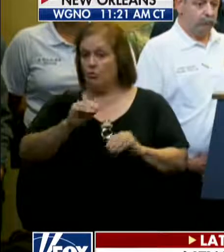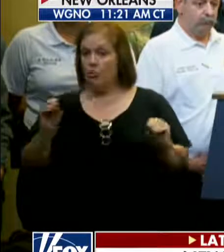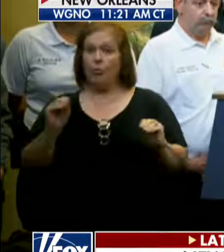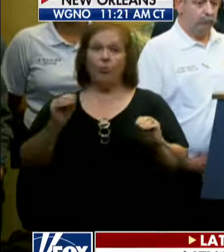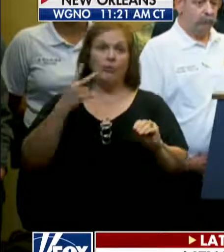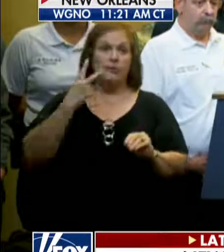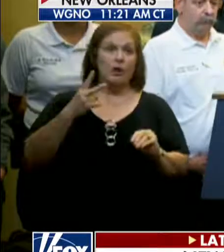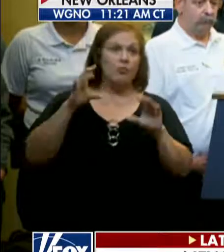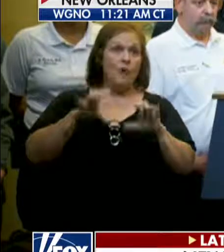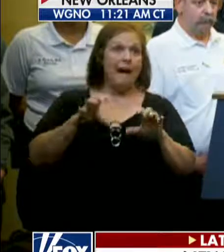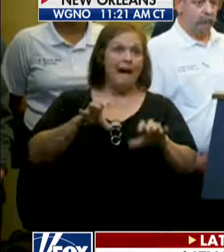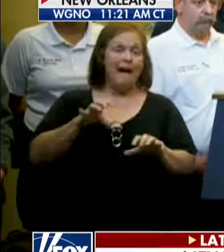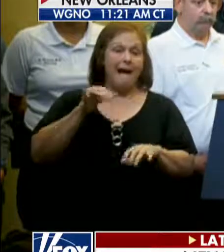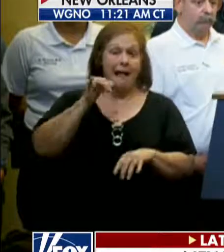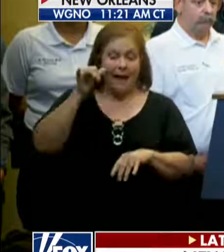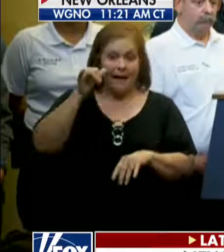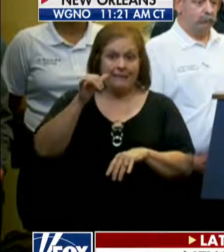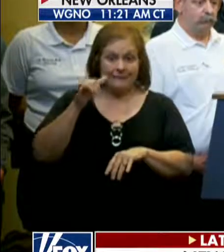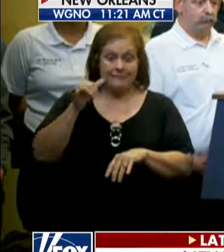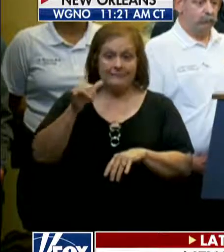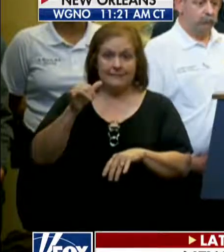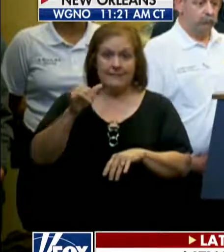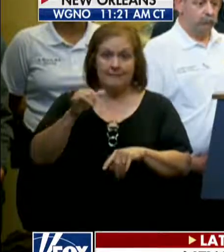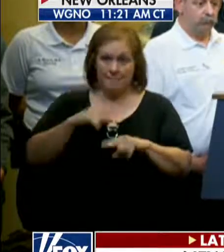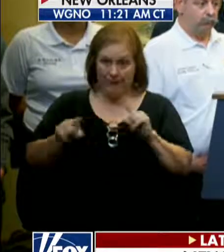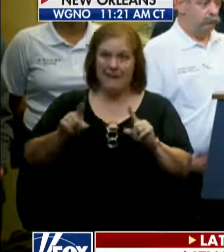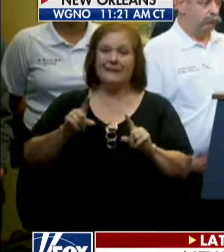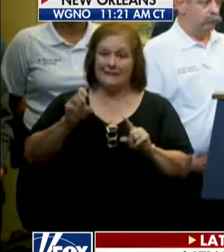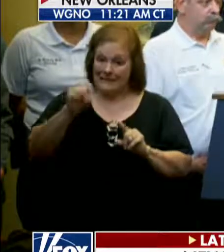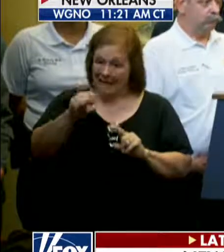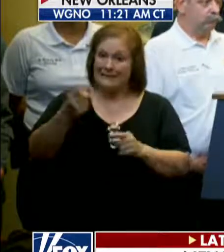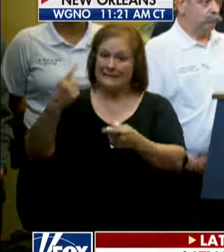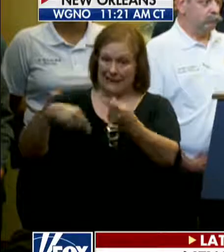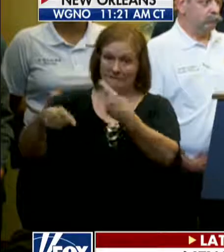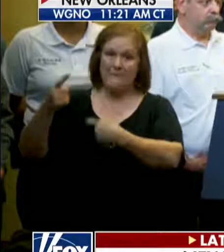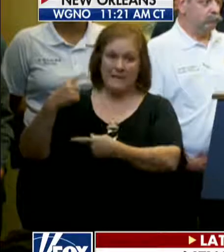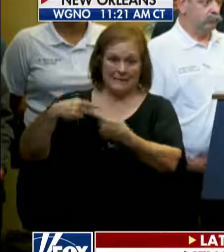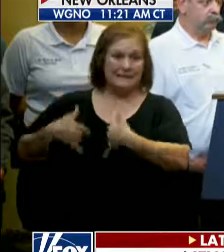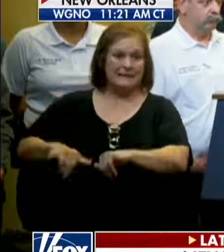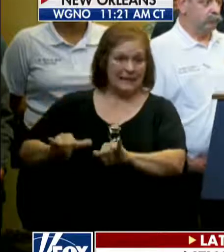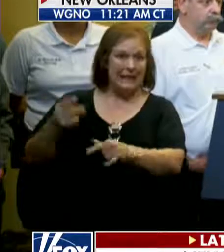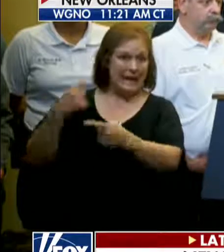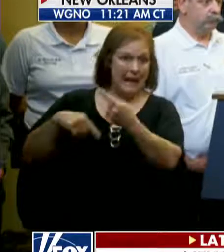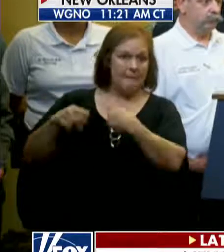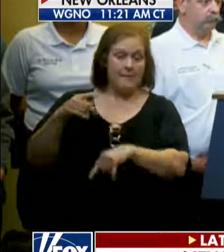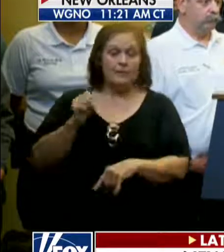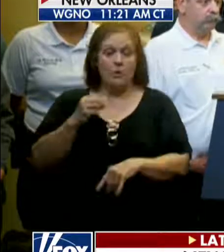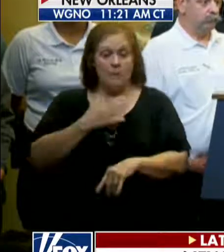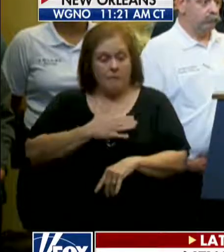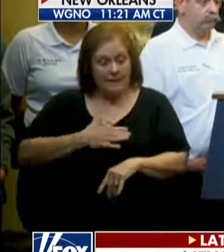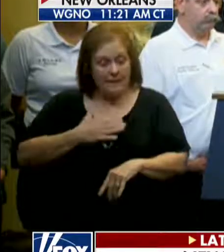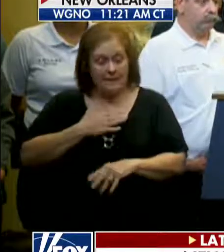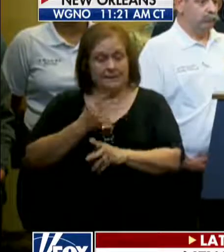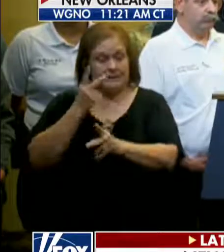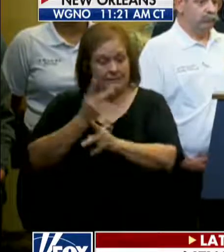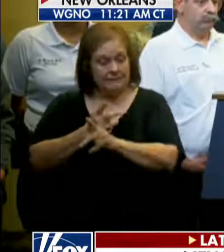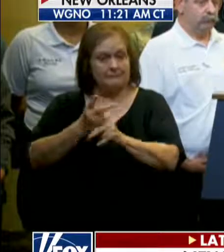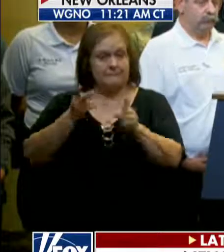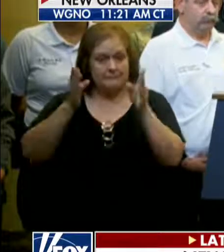as we've been discussing, it is coming our way. So please continue to listen